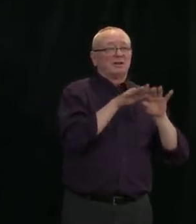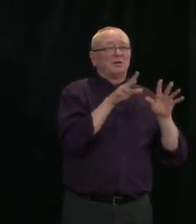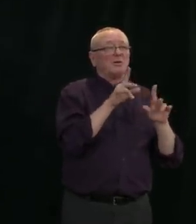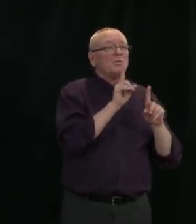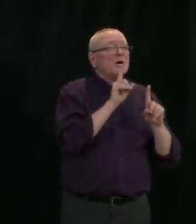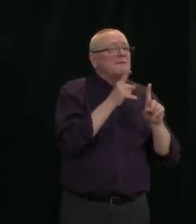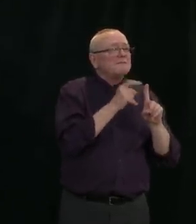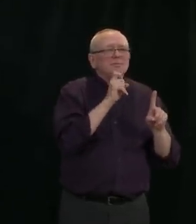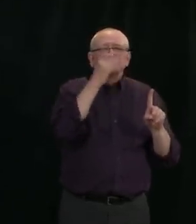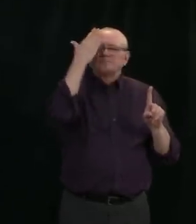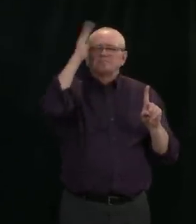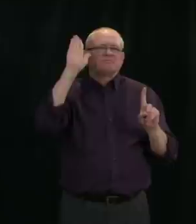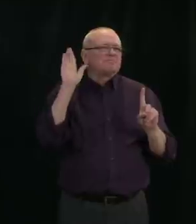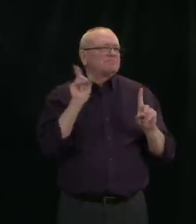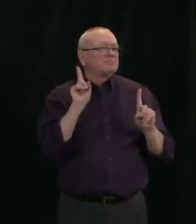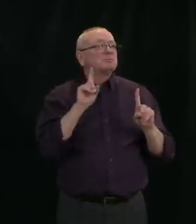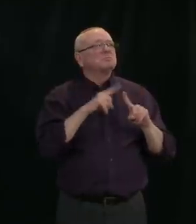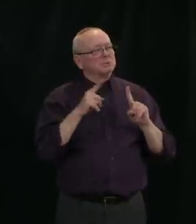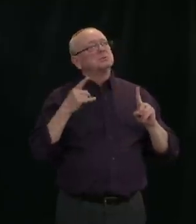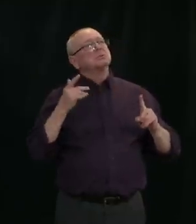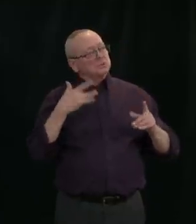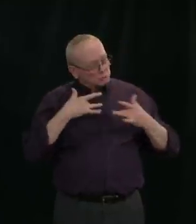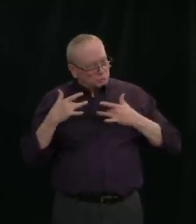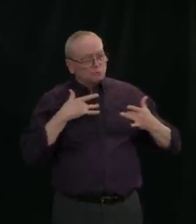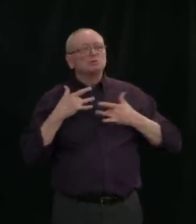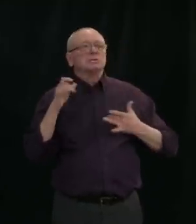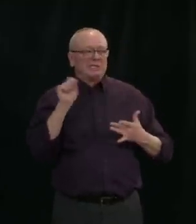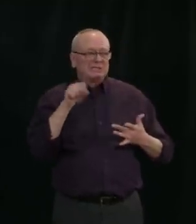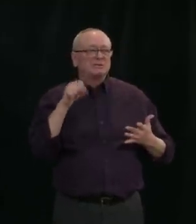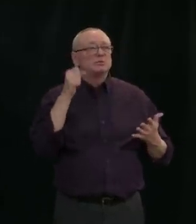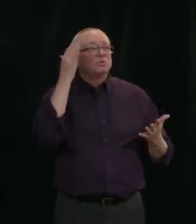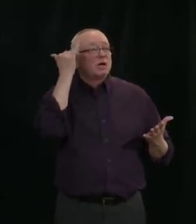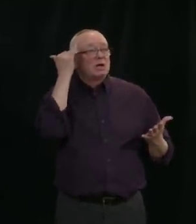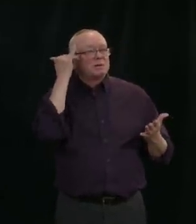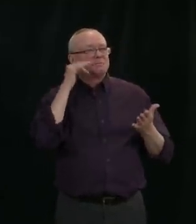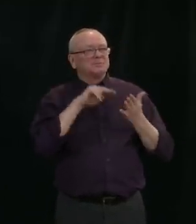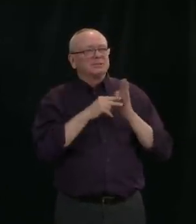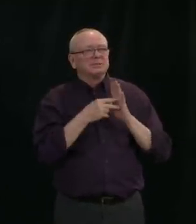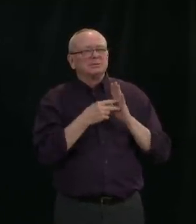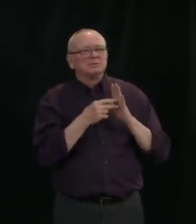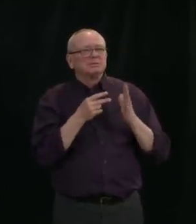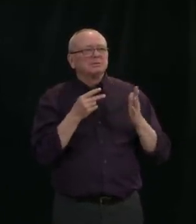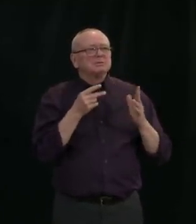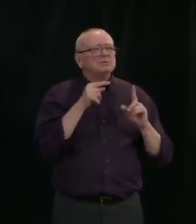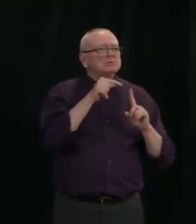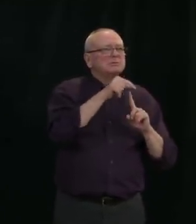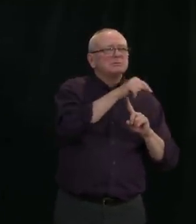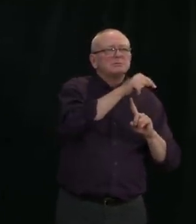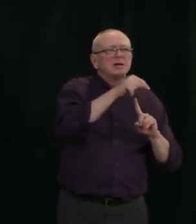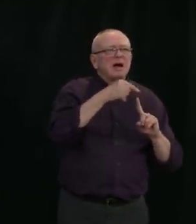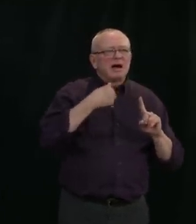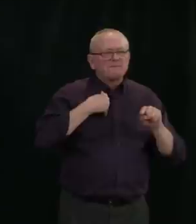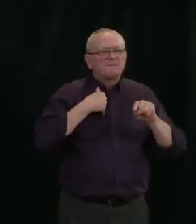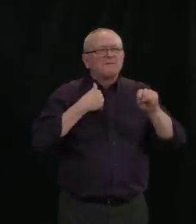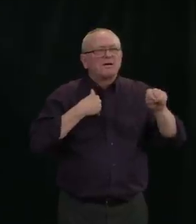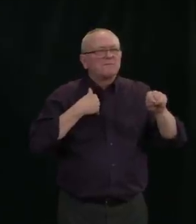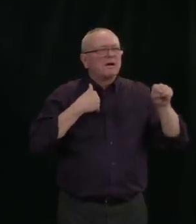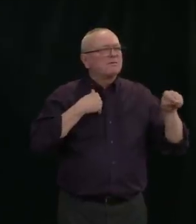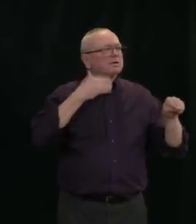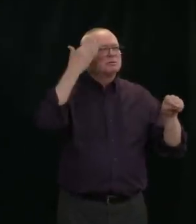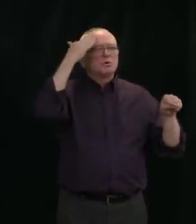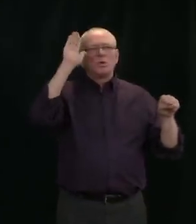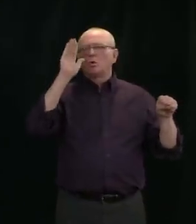concerning because what they tell us is that there are cases that we don't know about that have then spread to somebody else. And so